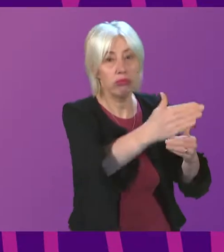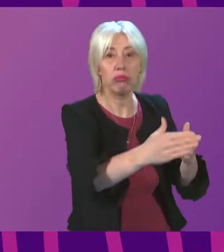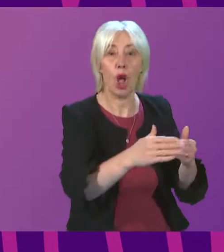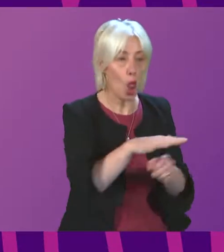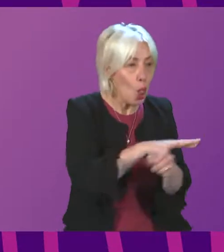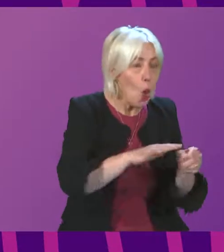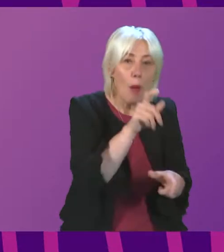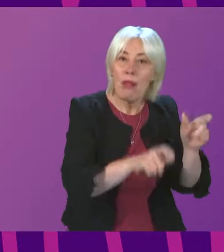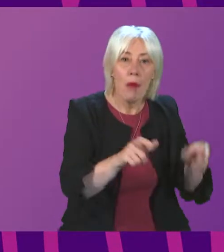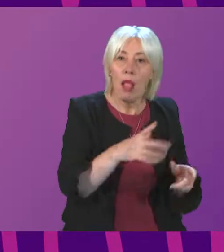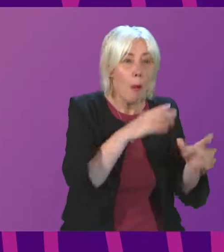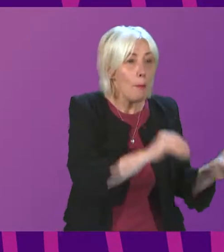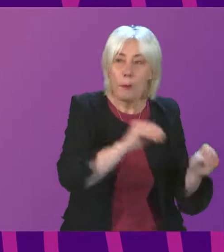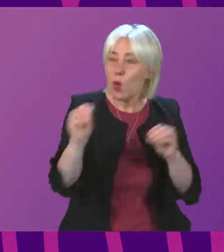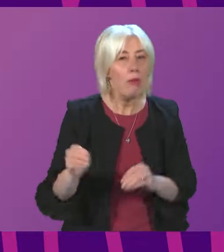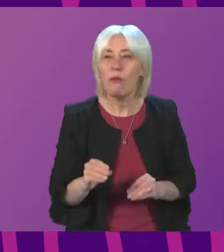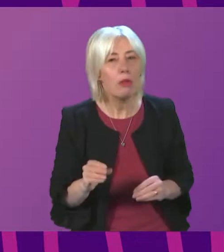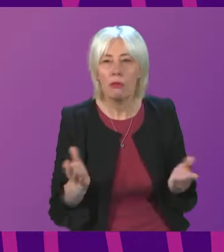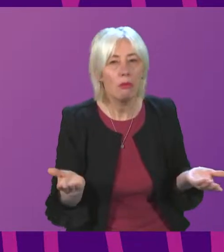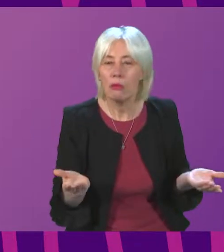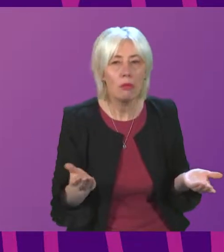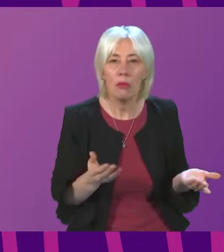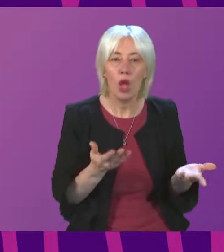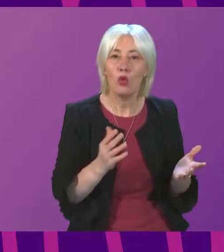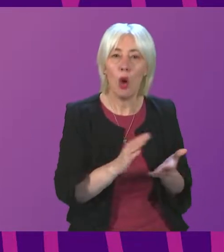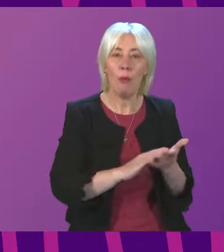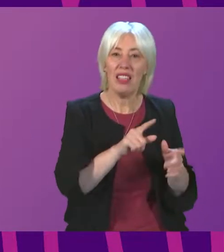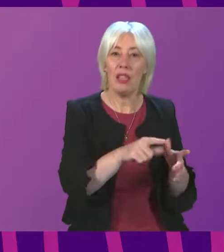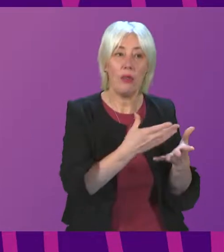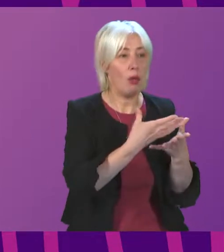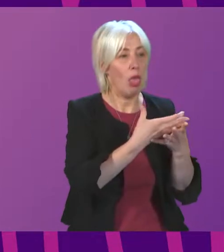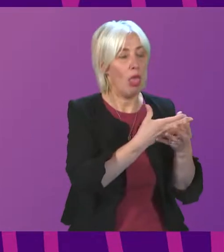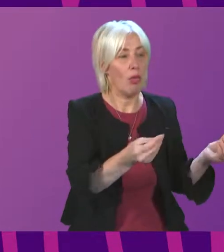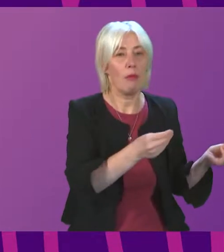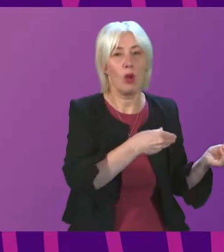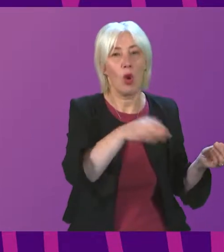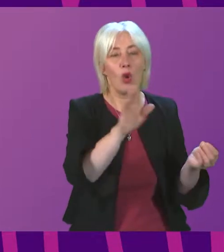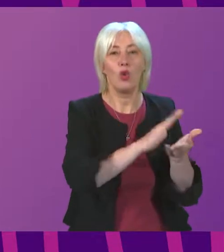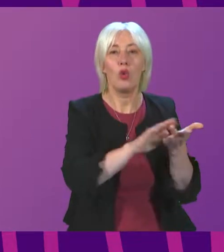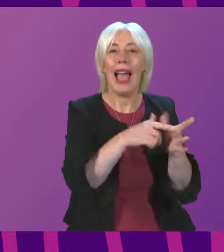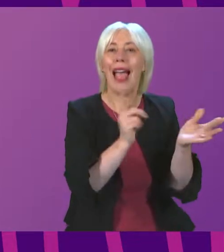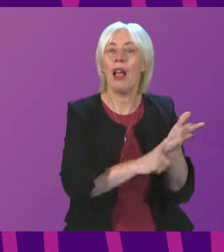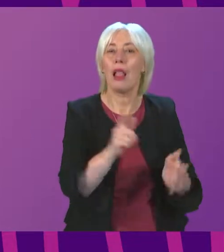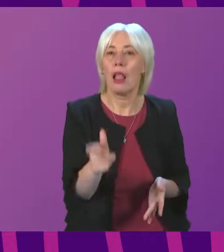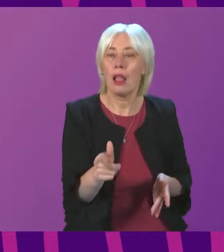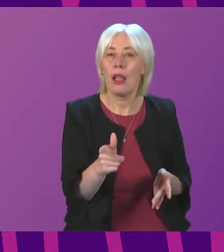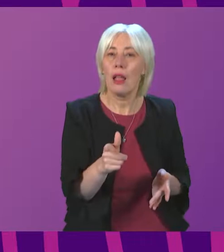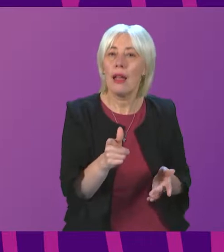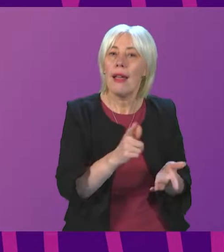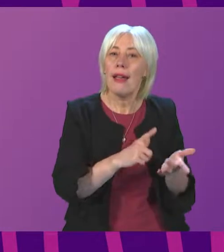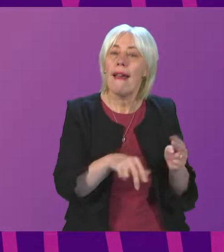move anywhere, and they were going to be lost to HIAR, and will be lost to HIAR, if they